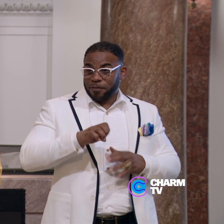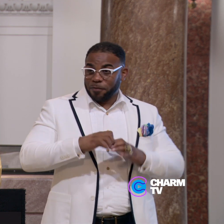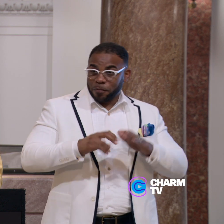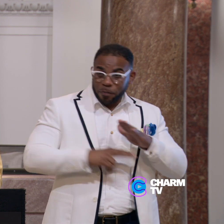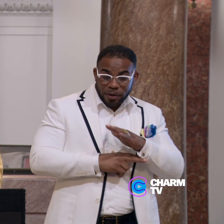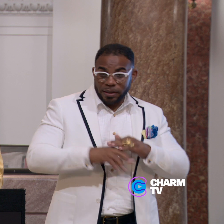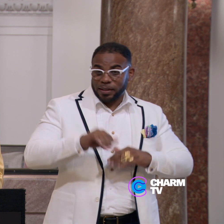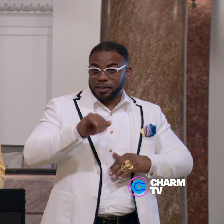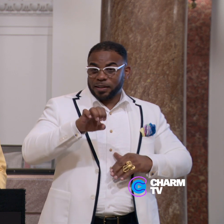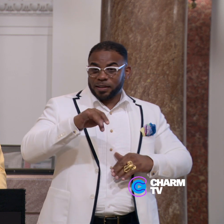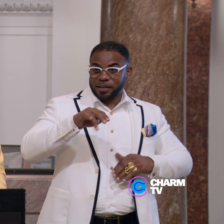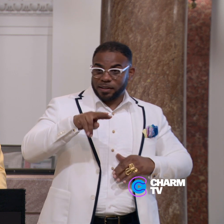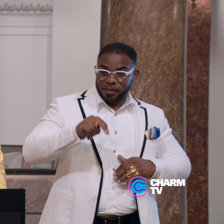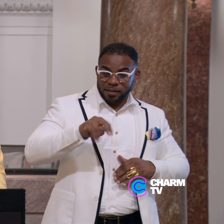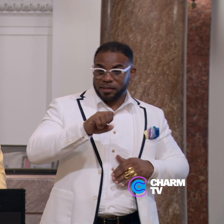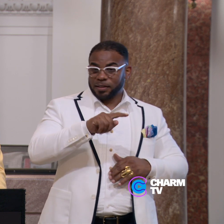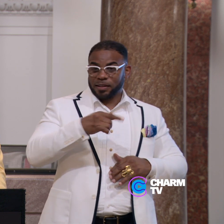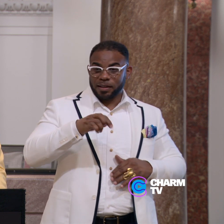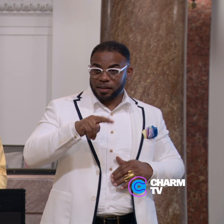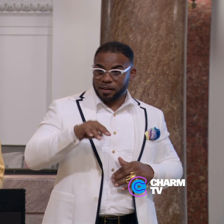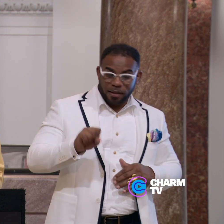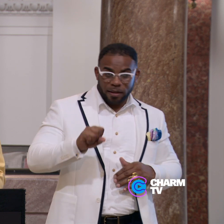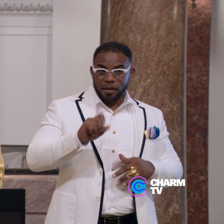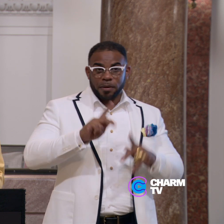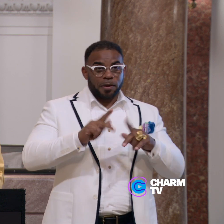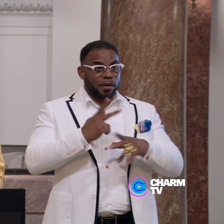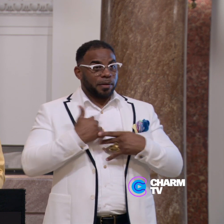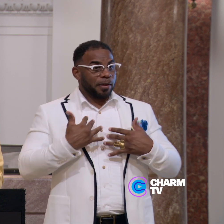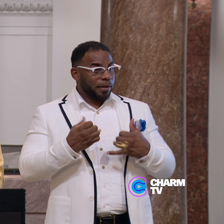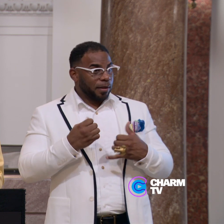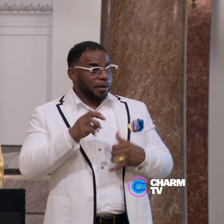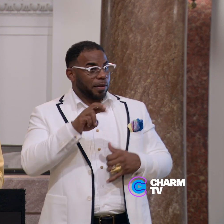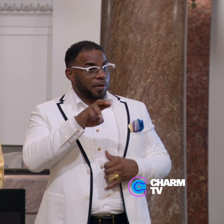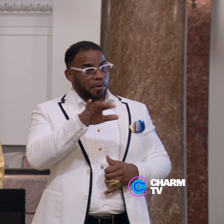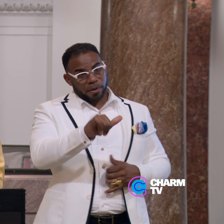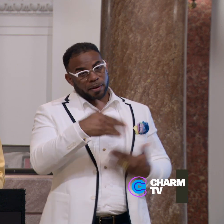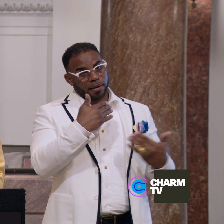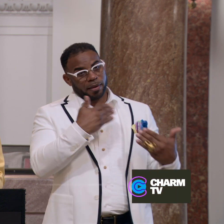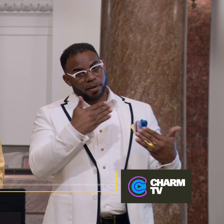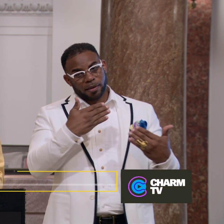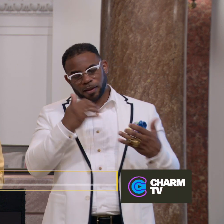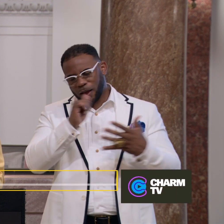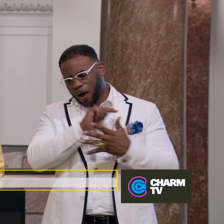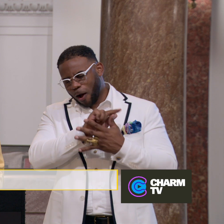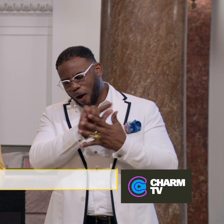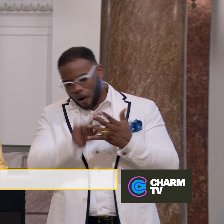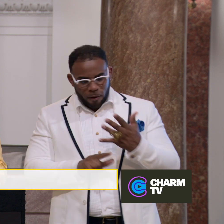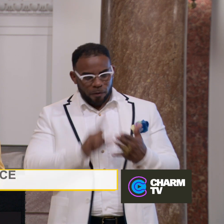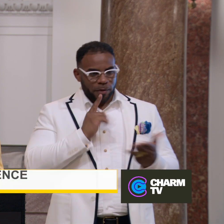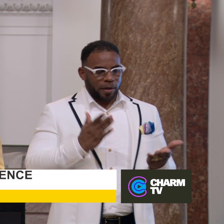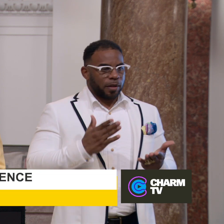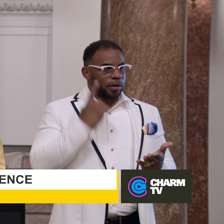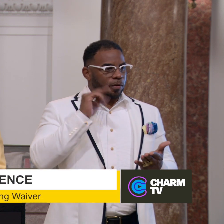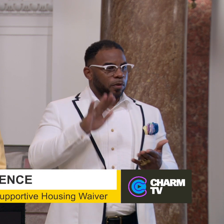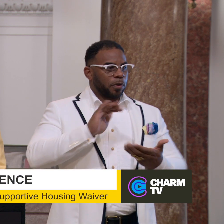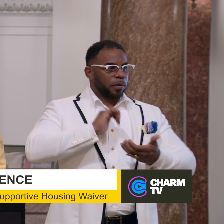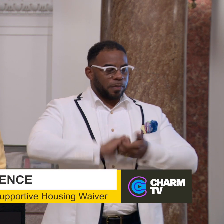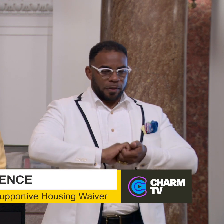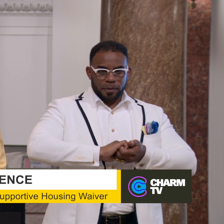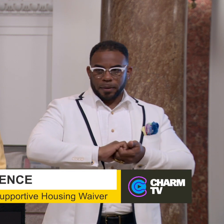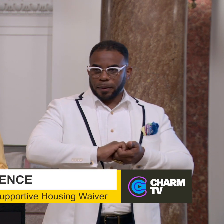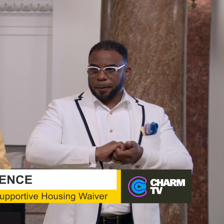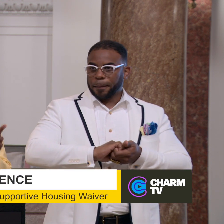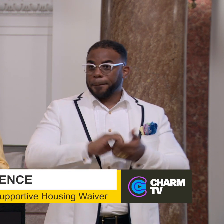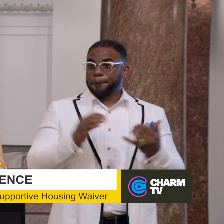Ascension, St. Agnes, and, of course, the people that keep me healthy at Mercy. Thank you very much for all being here and for your partnership.